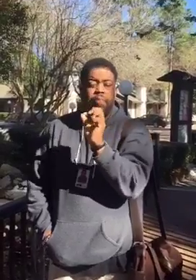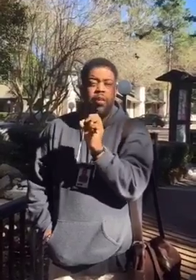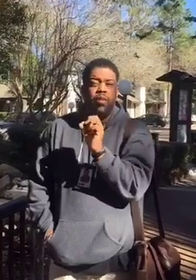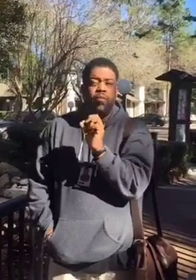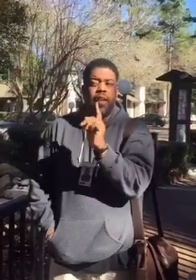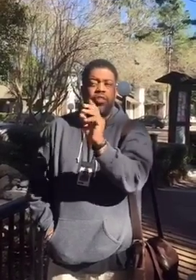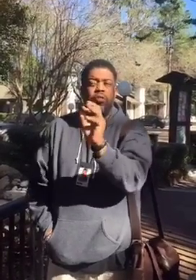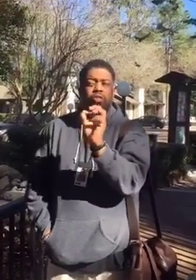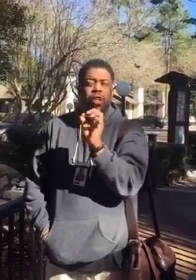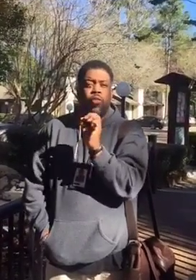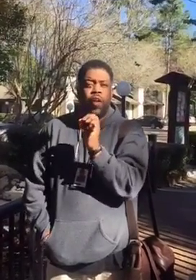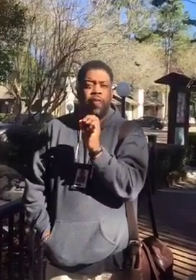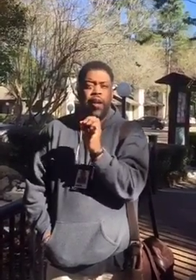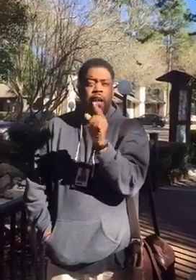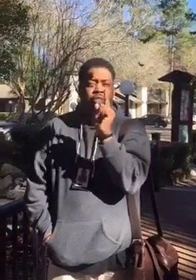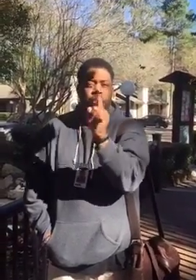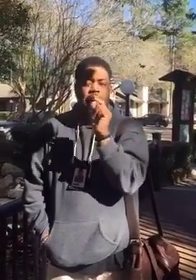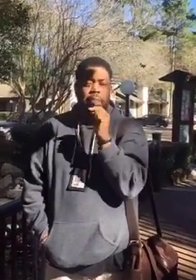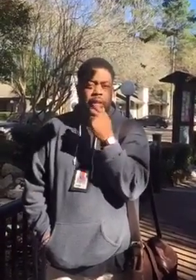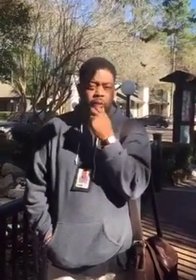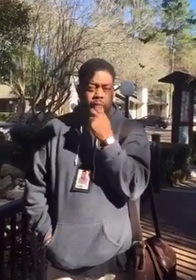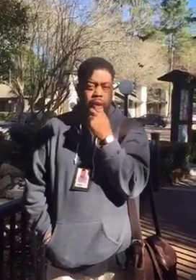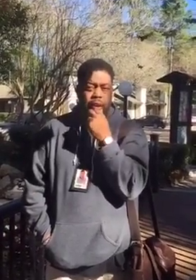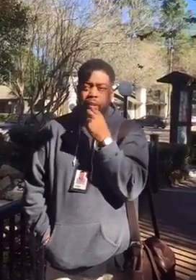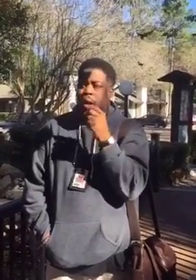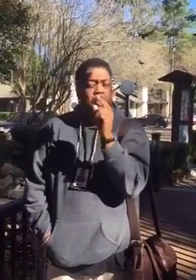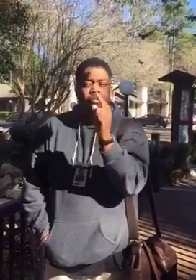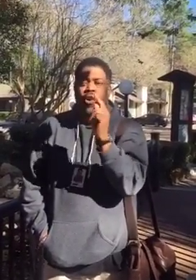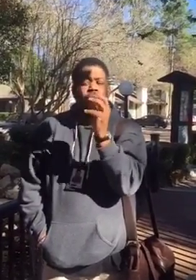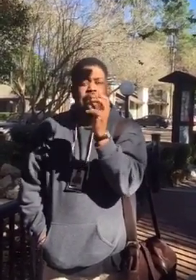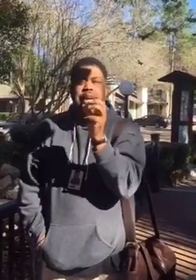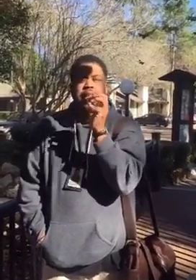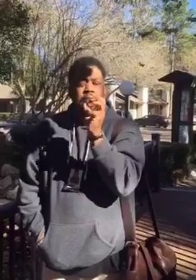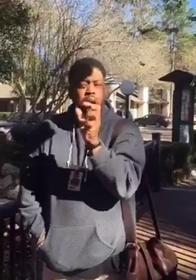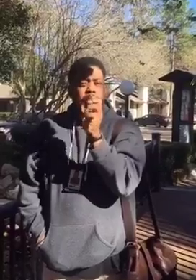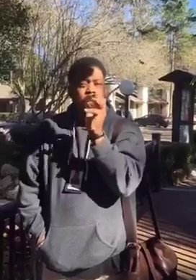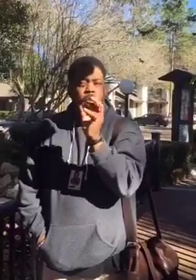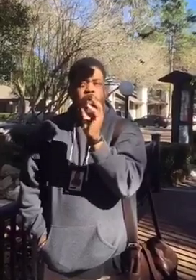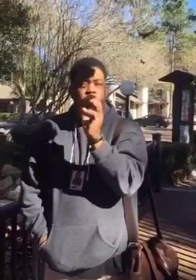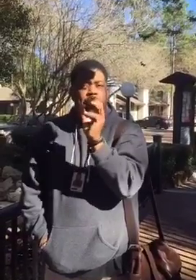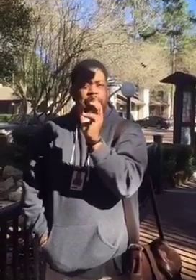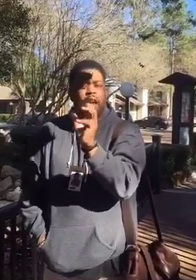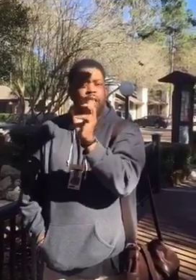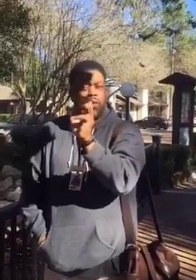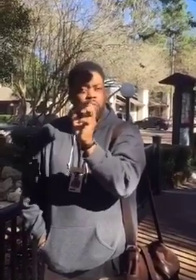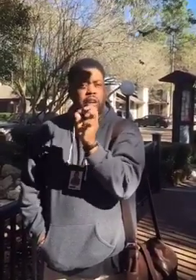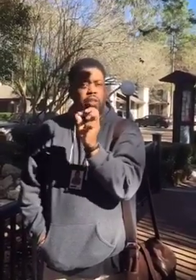something new. And as soon as you get $25, you eat up that $25. Don't eat up what your beginnings are bringing